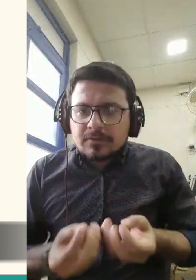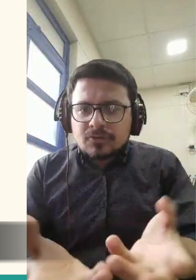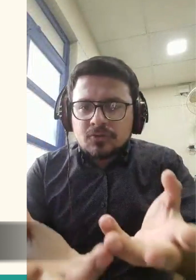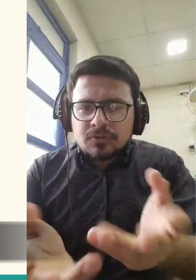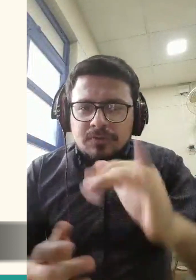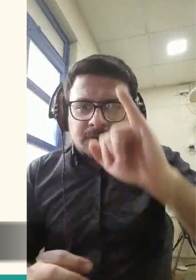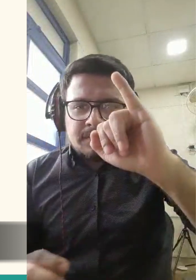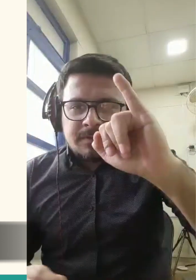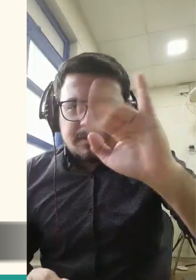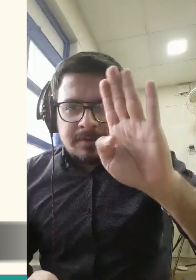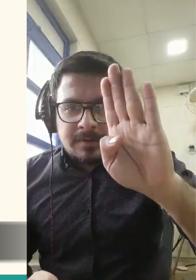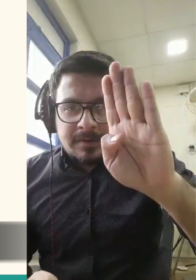of dirty dust.